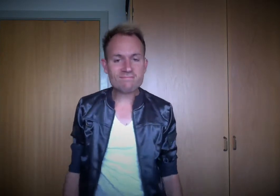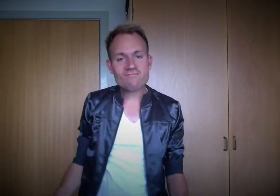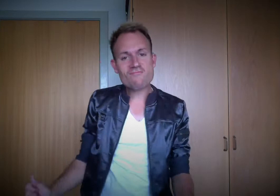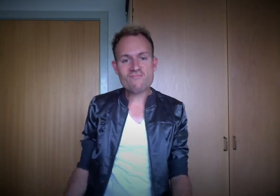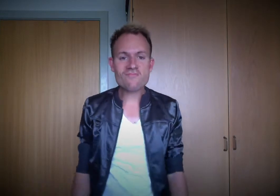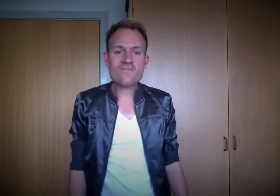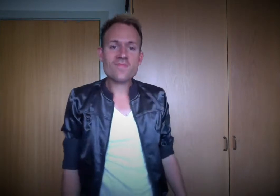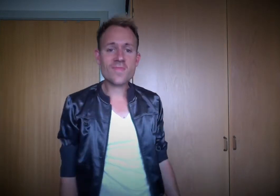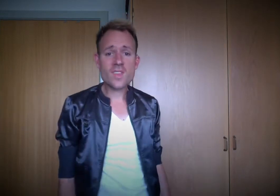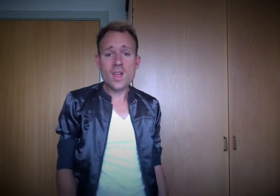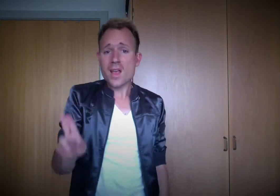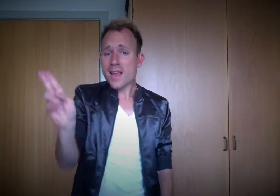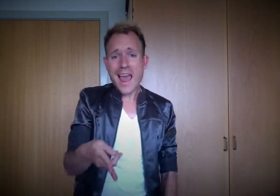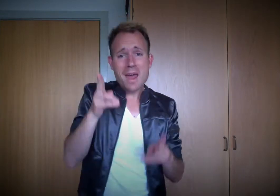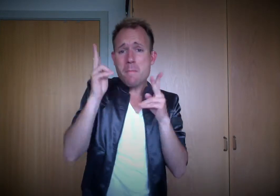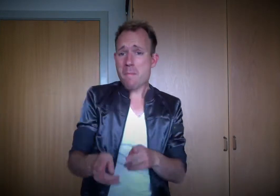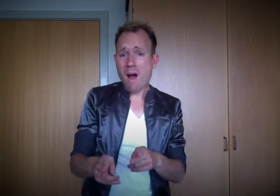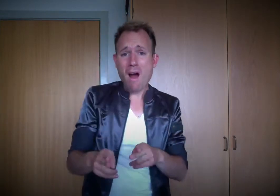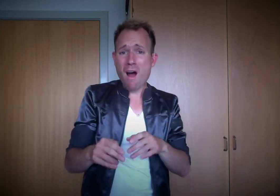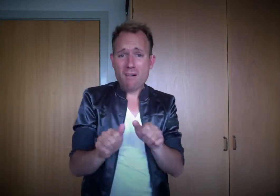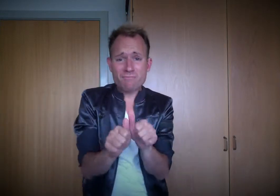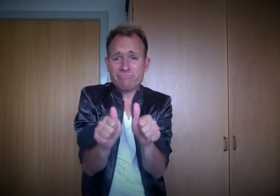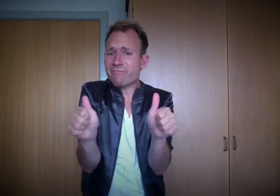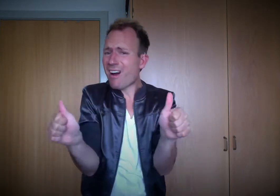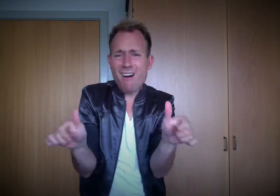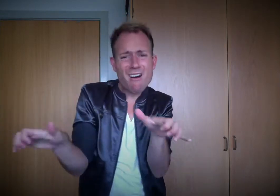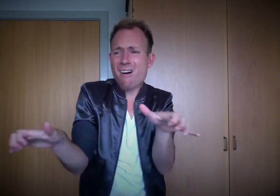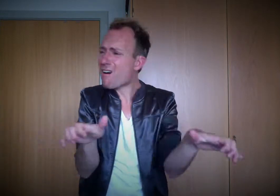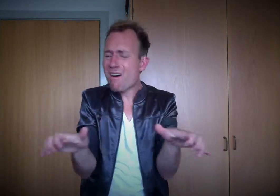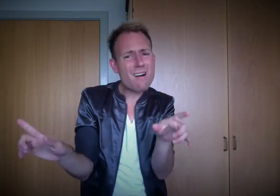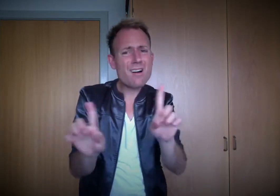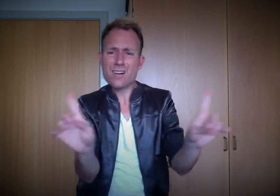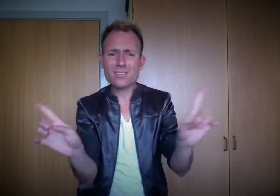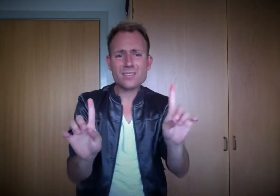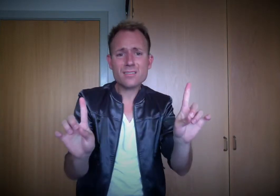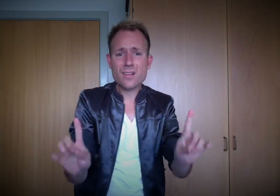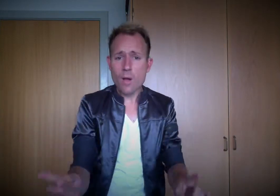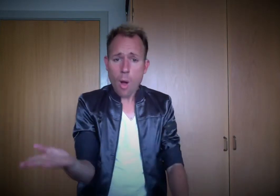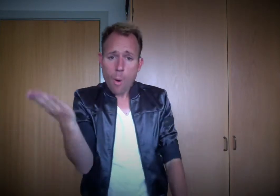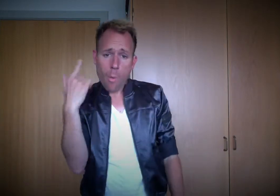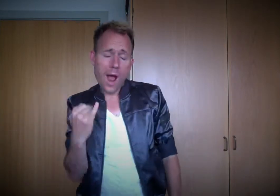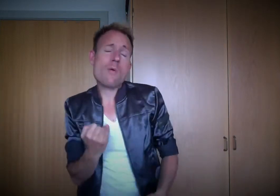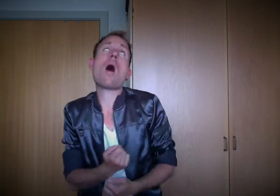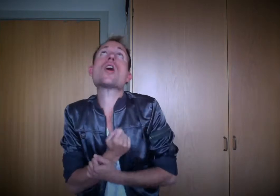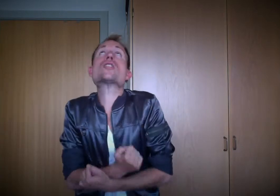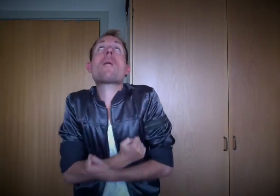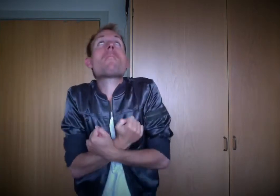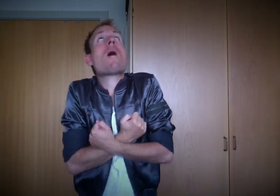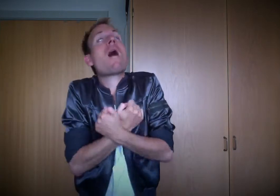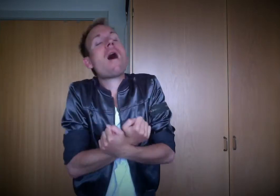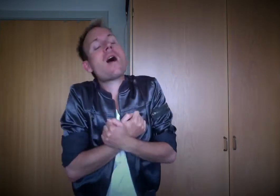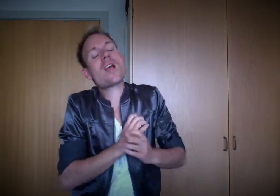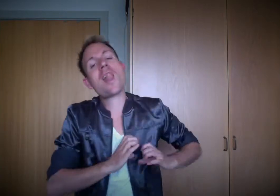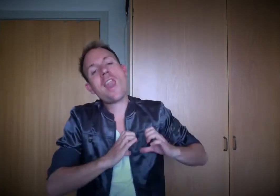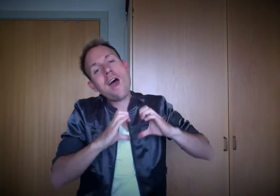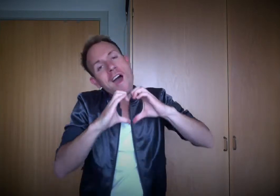We can't let that father run Nothing with so much love